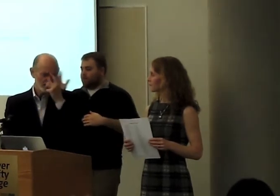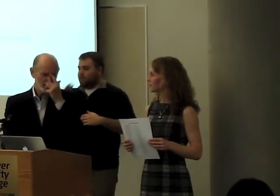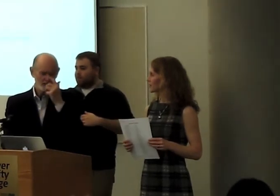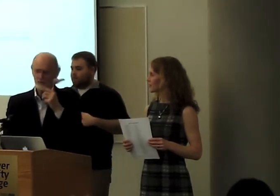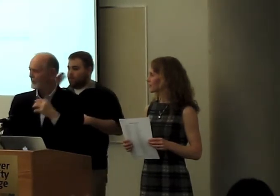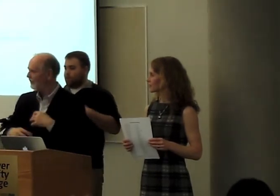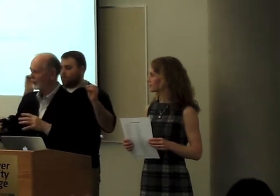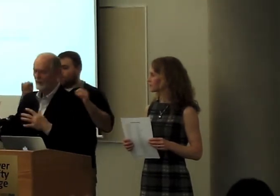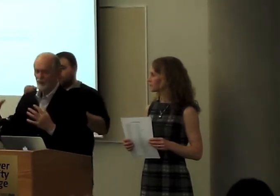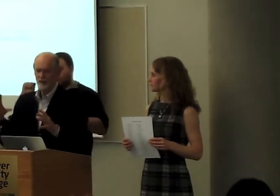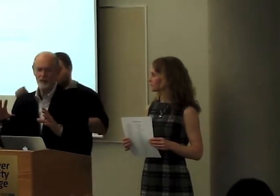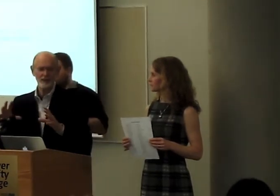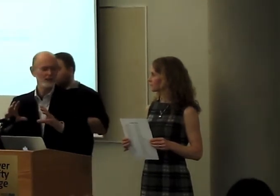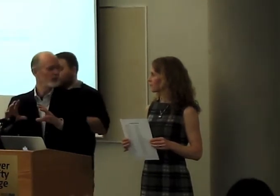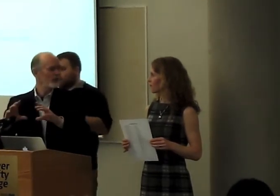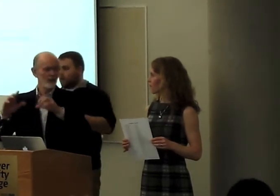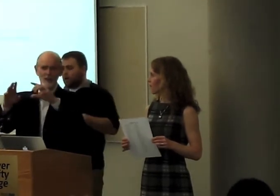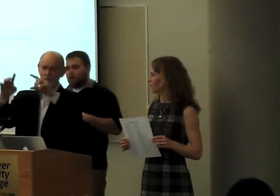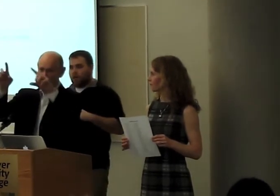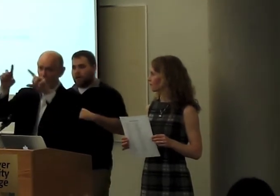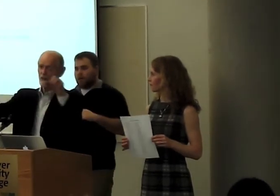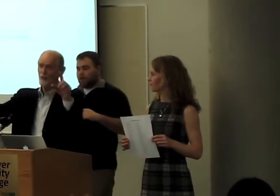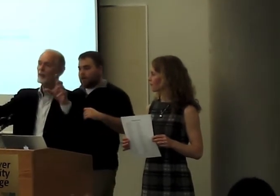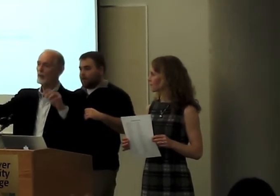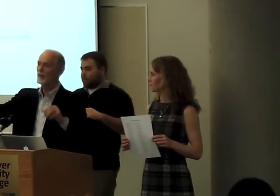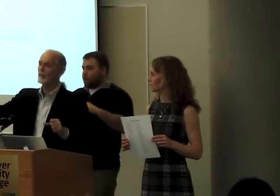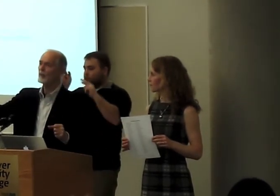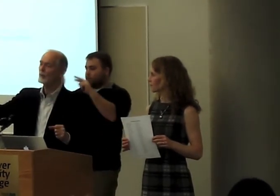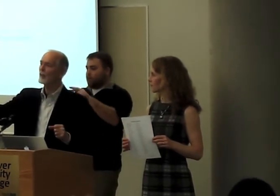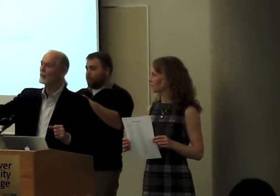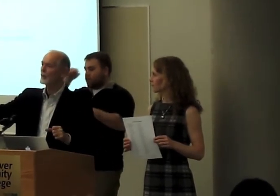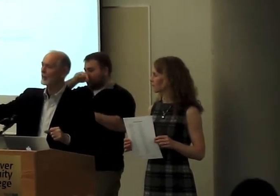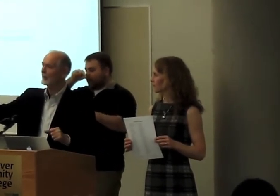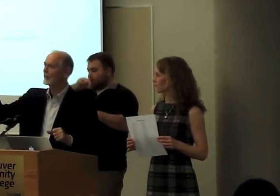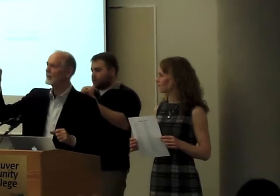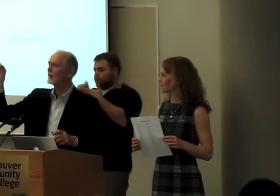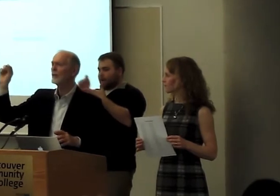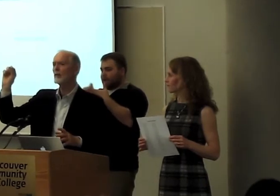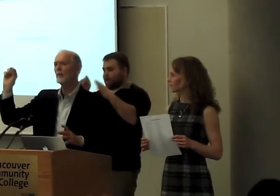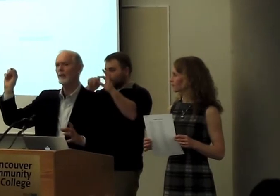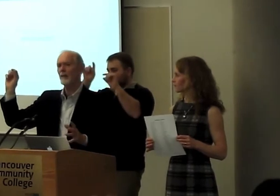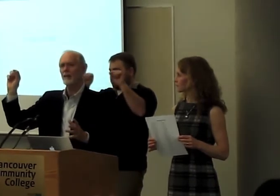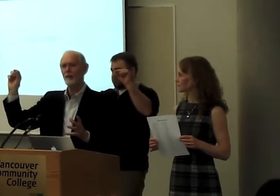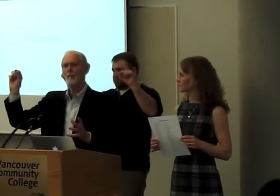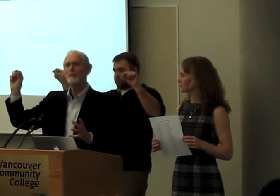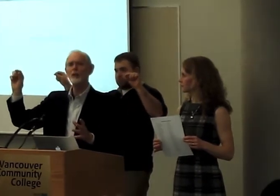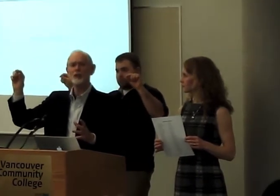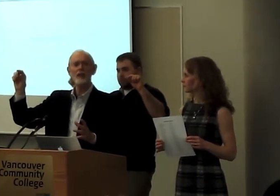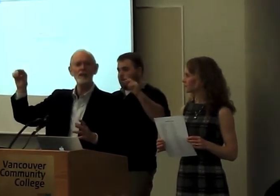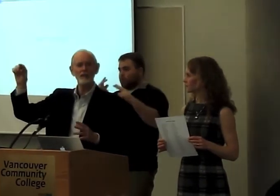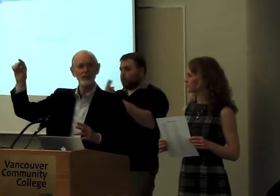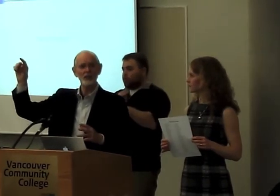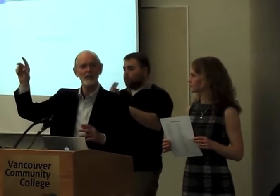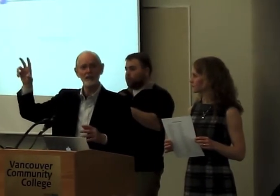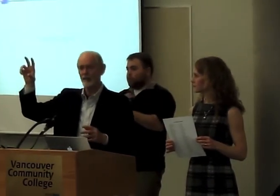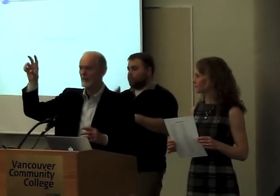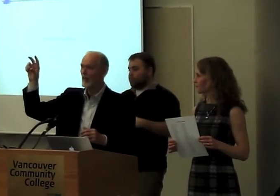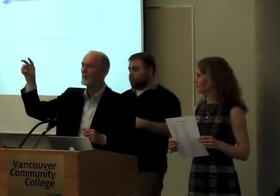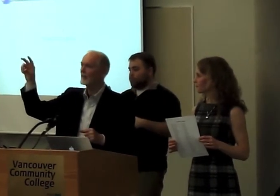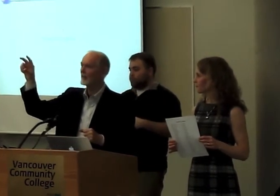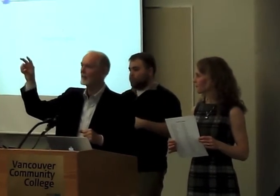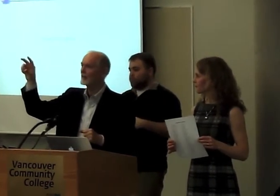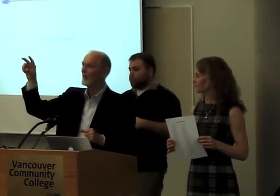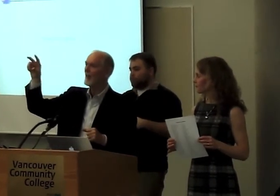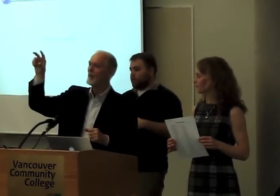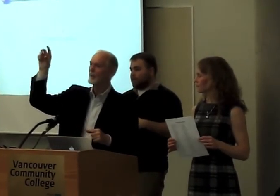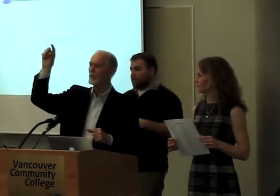I mean, it's nice to have, should I use the illustration, if you look at the way the Greeks used to write originally, they used to use what they call a Boustra-Hedon style. That